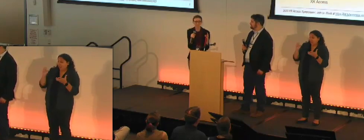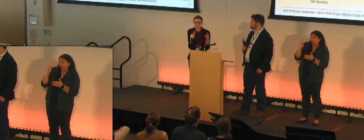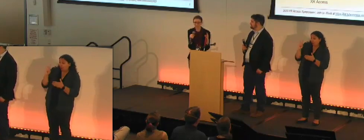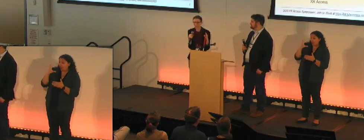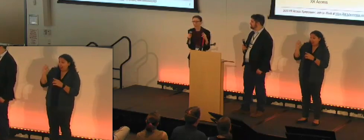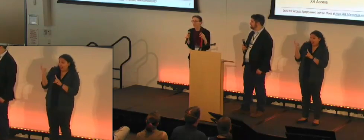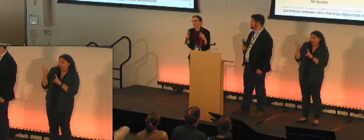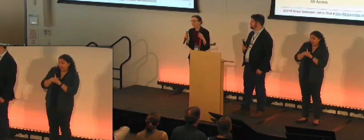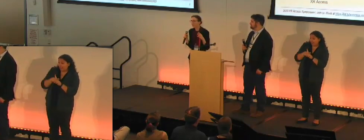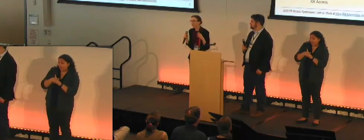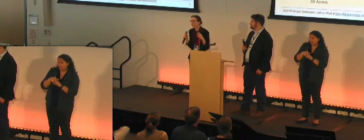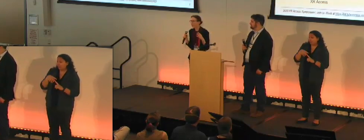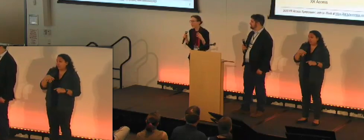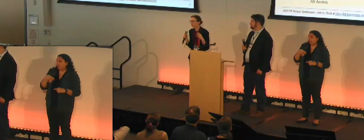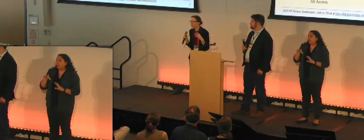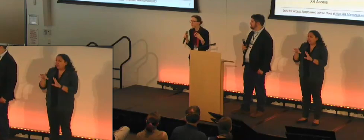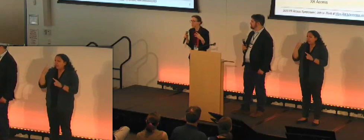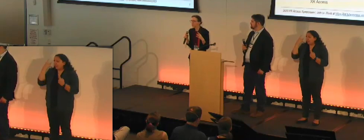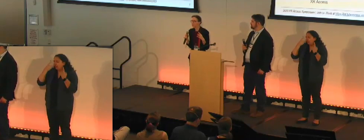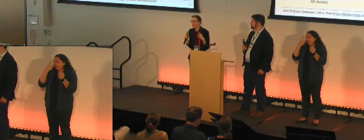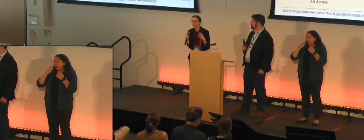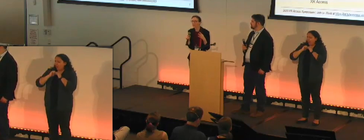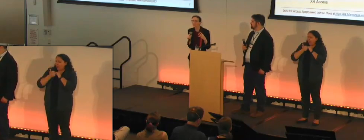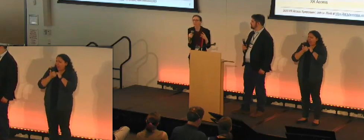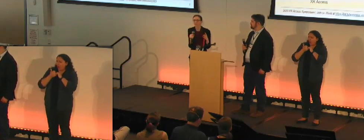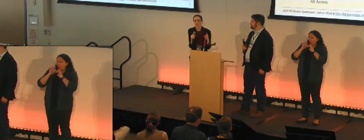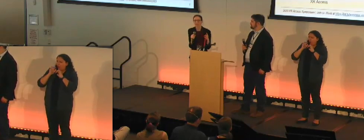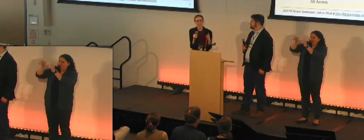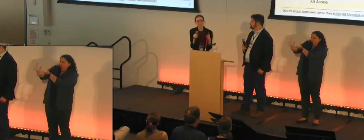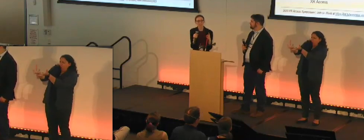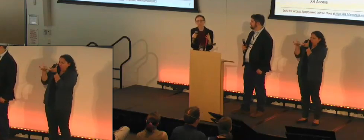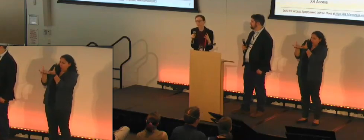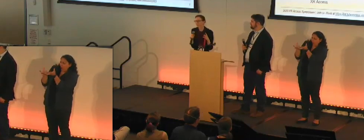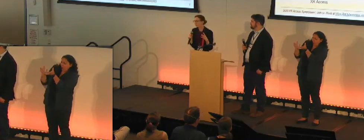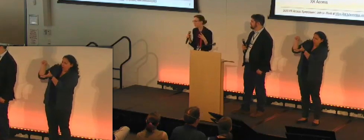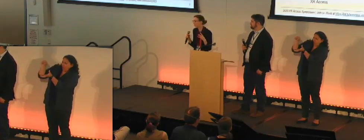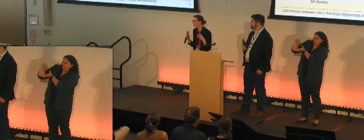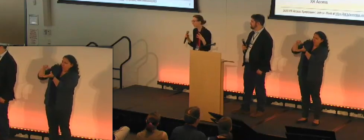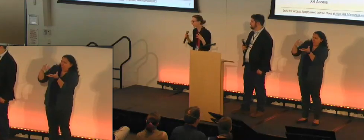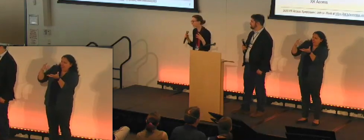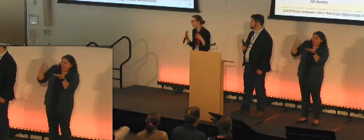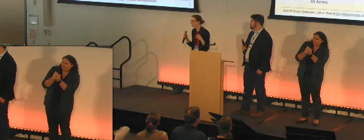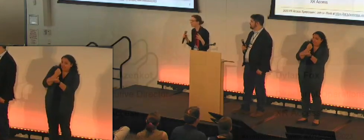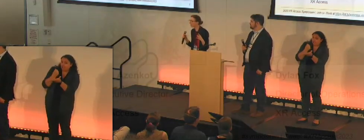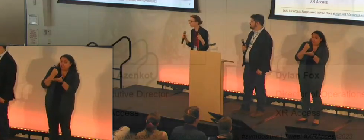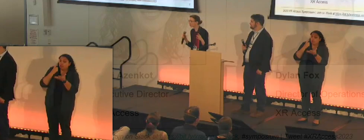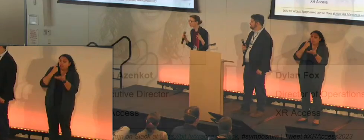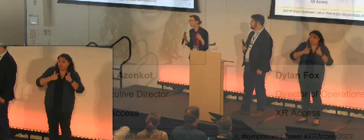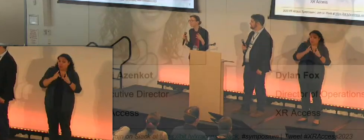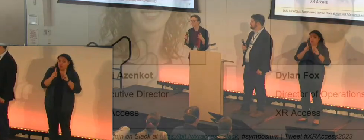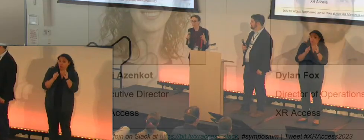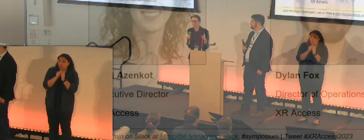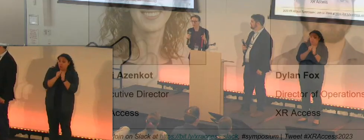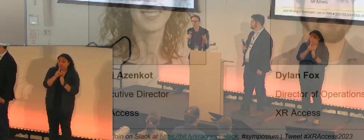applications. Think about how we can take these and leverage them to give people with disabilities and by extension everyone